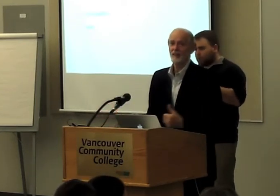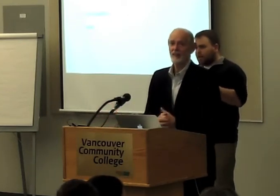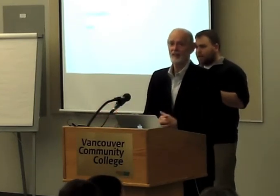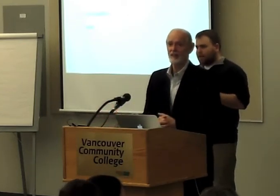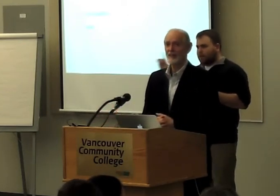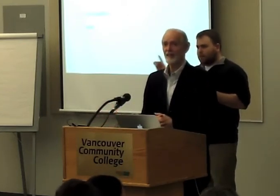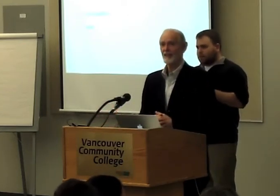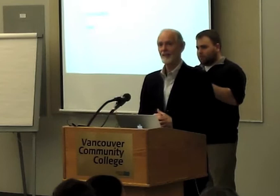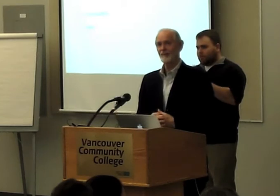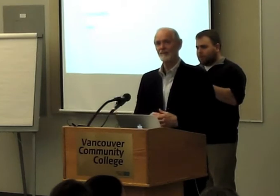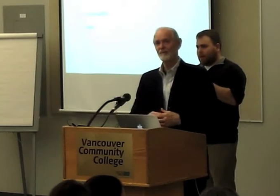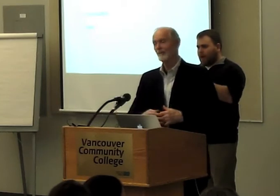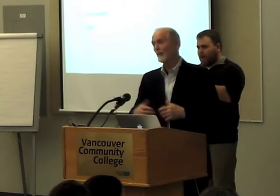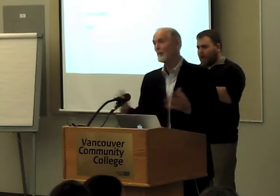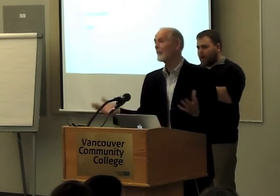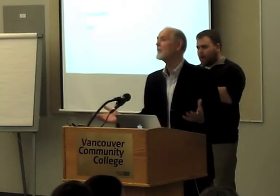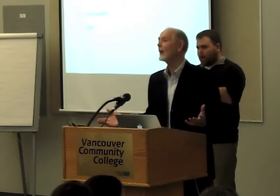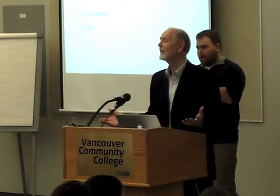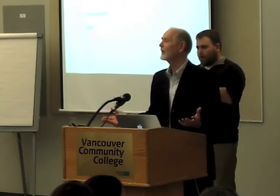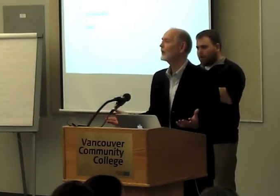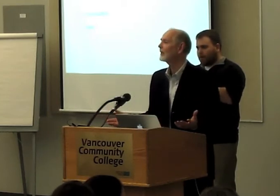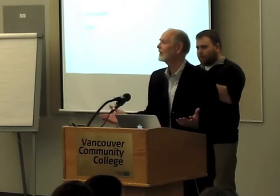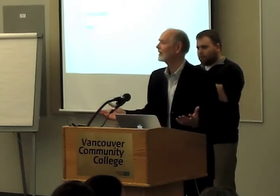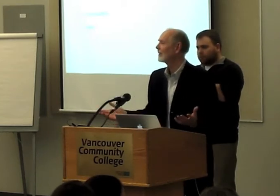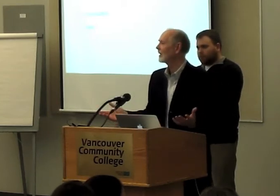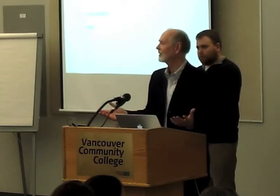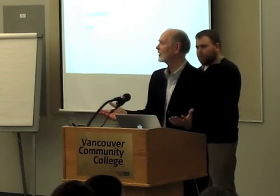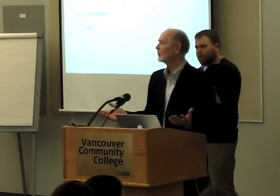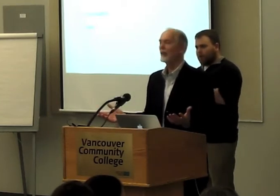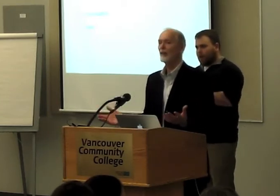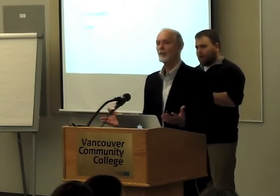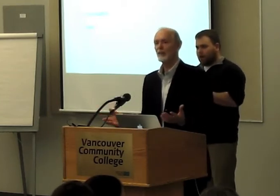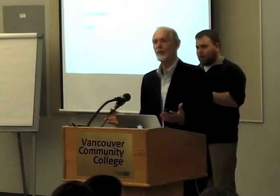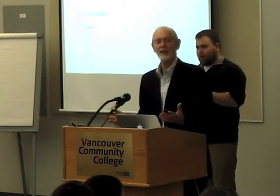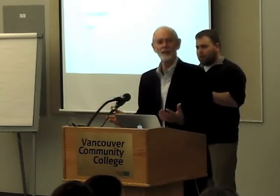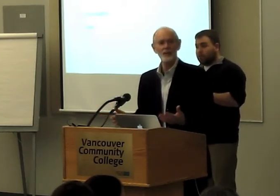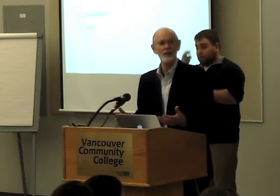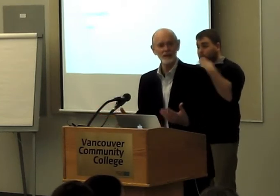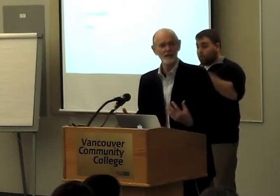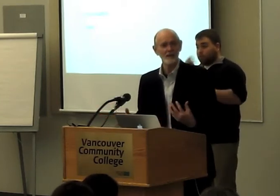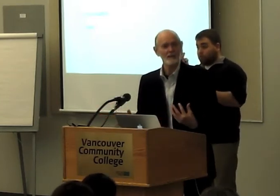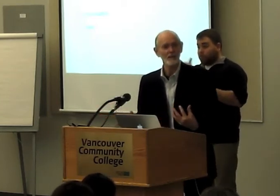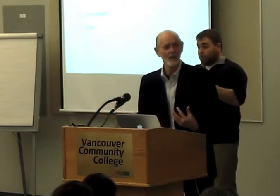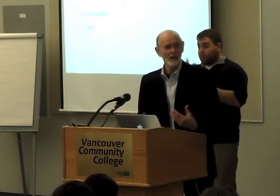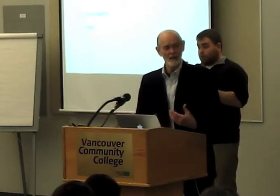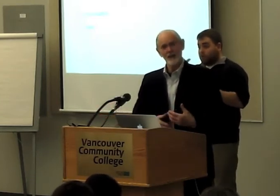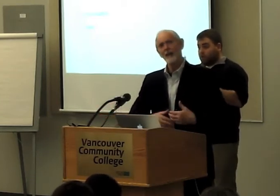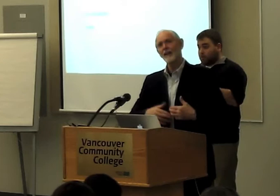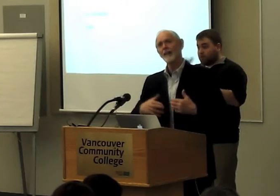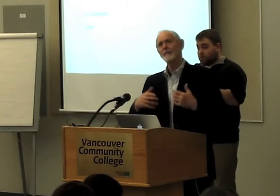And this problem remained for about 2,000, 3,000 years.